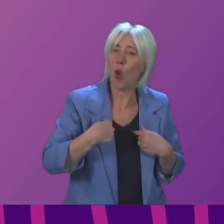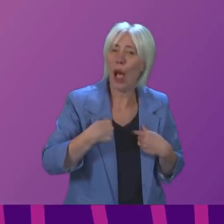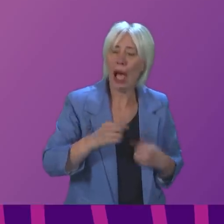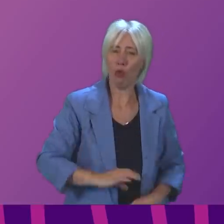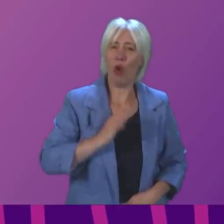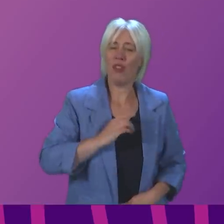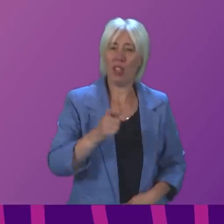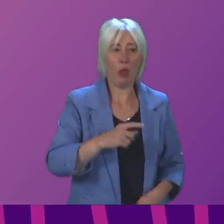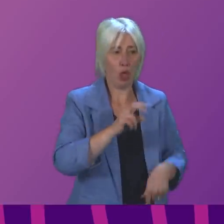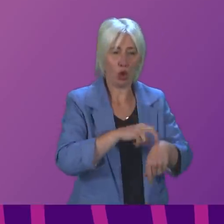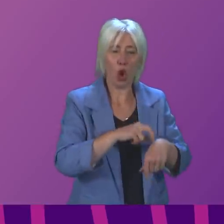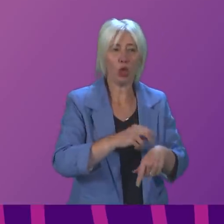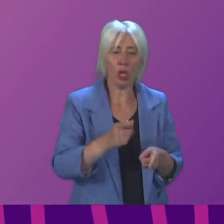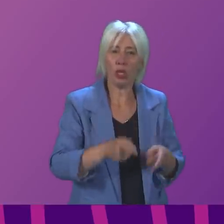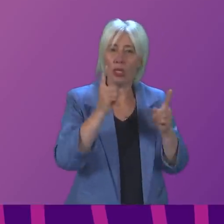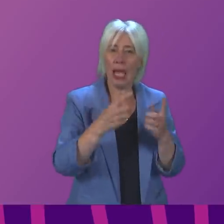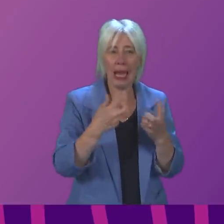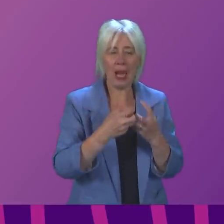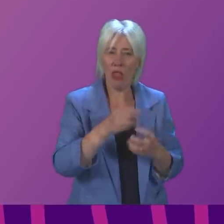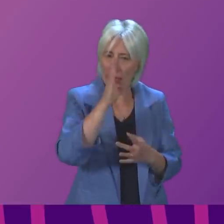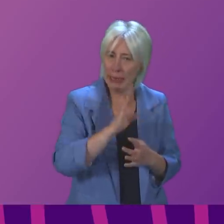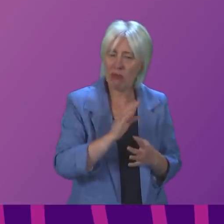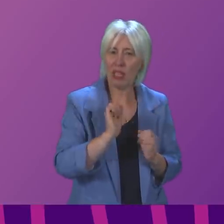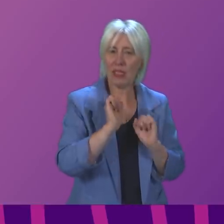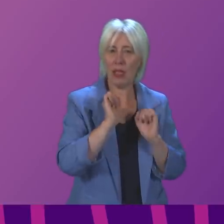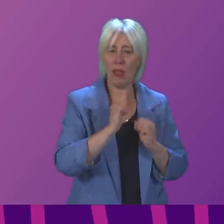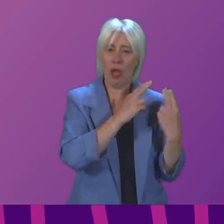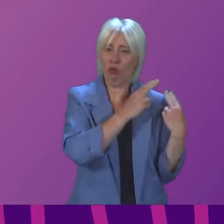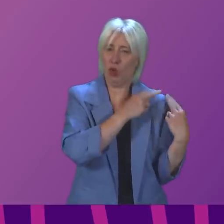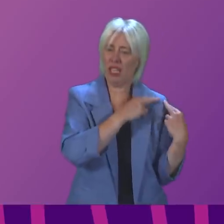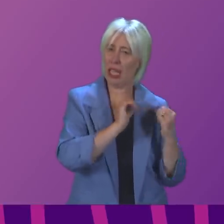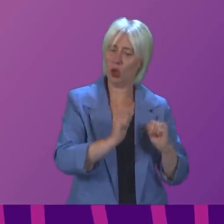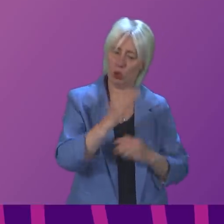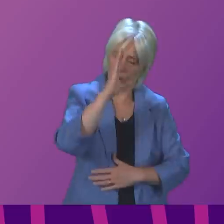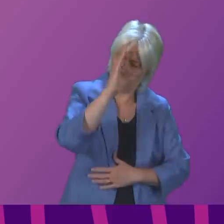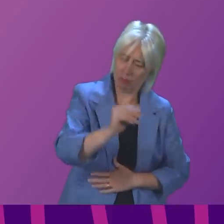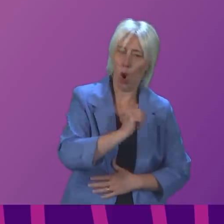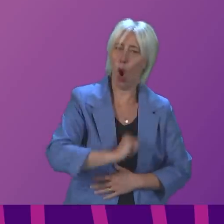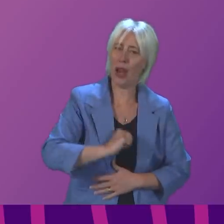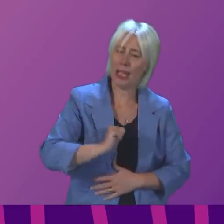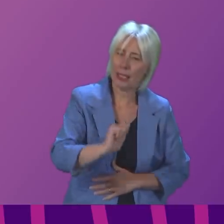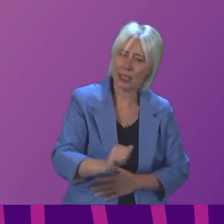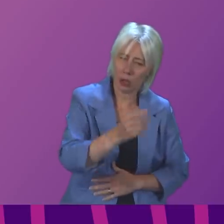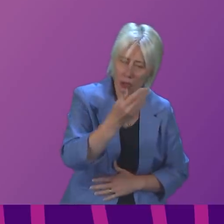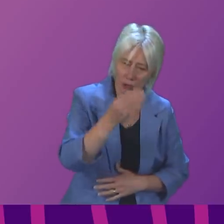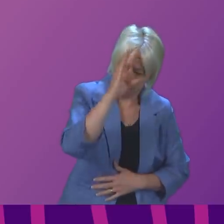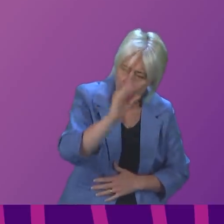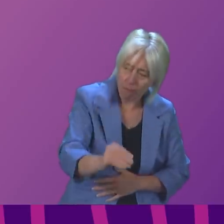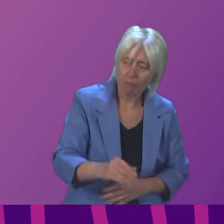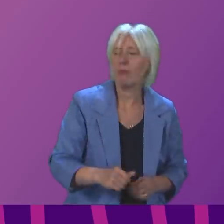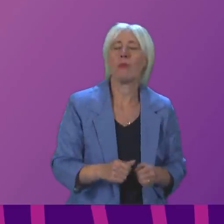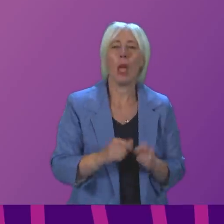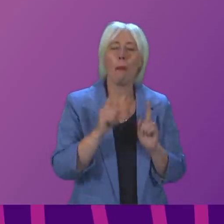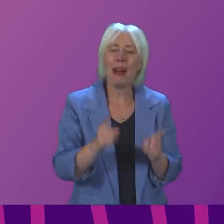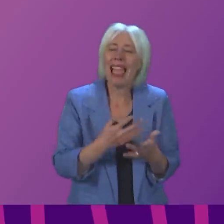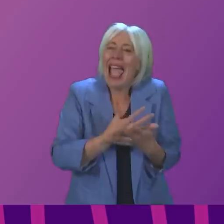do that and the seriousness with which they take a duty of candour and honesty to patients. The point I am making, though, is that